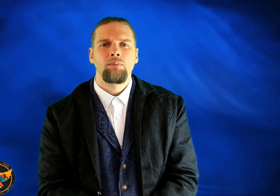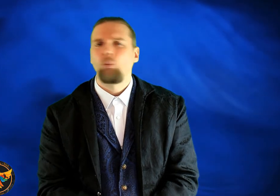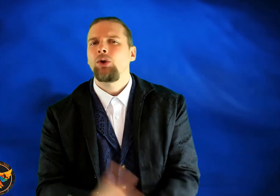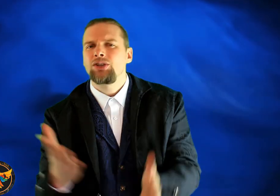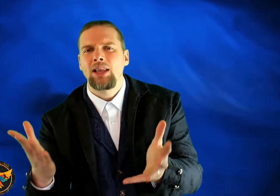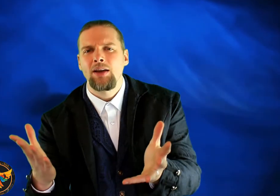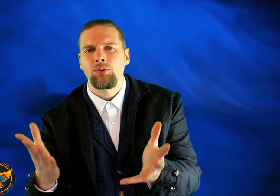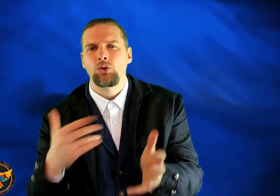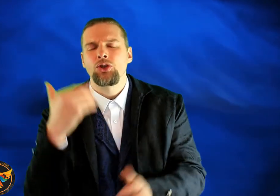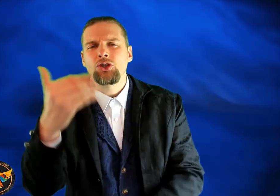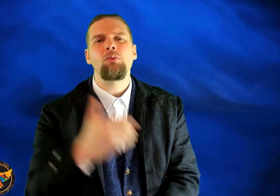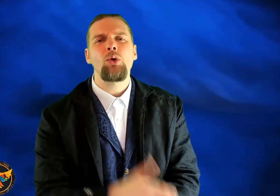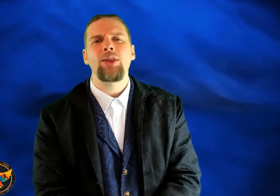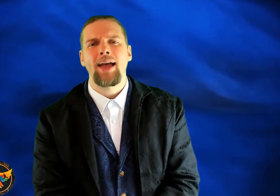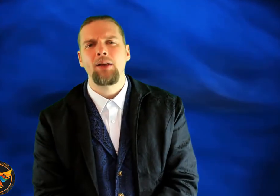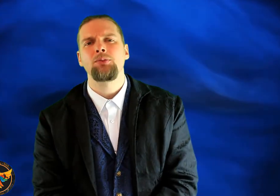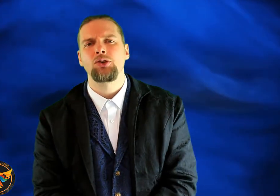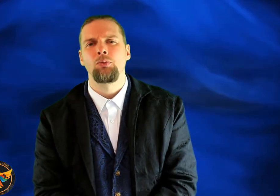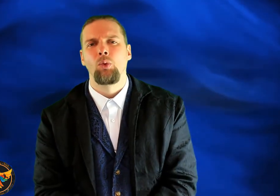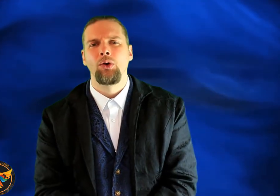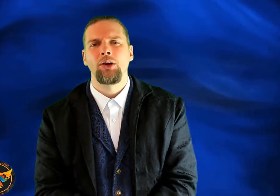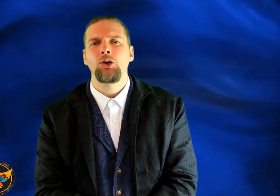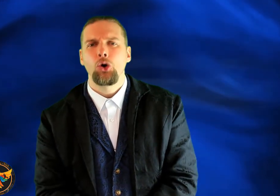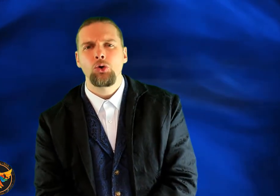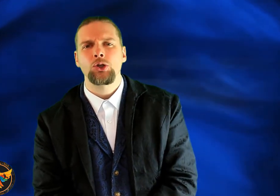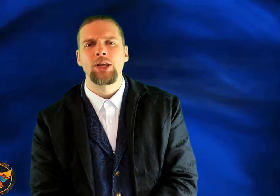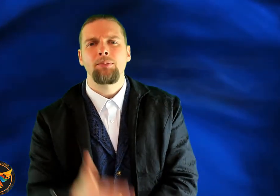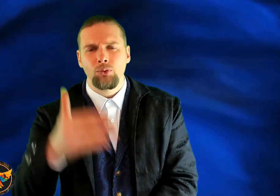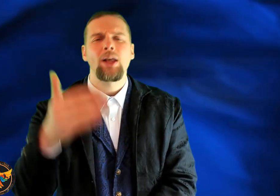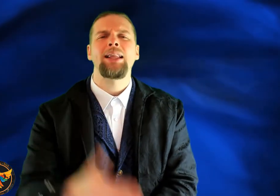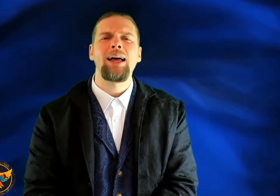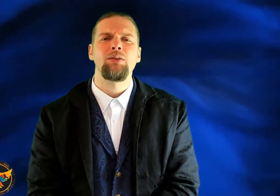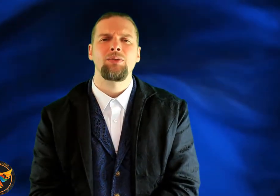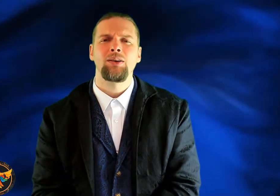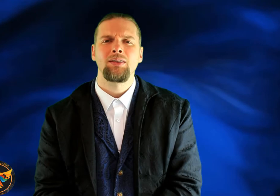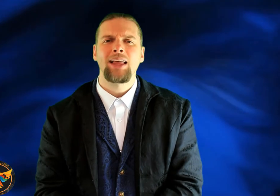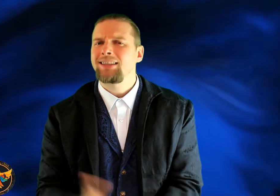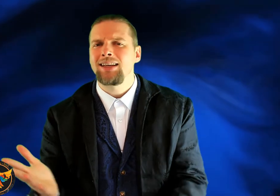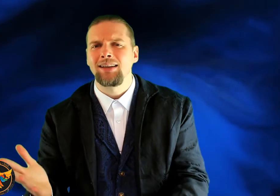What is a life coach? It's someone that helps someone and coaches them through their life. That's it.